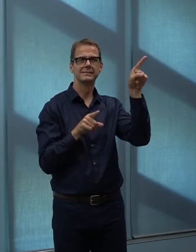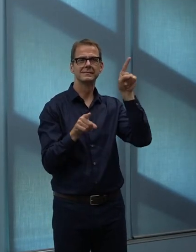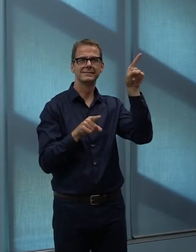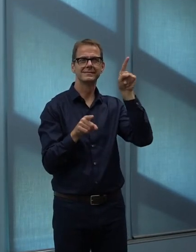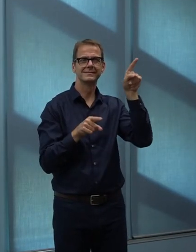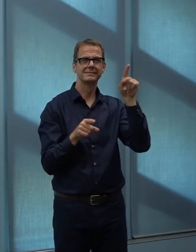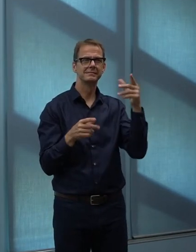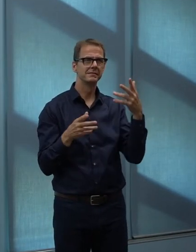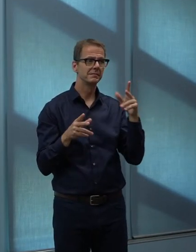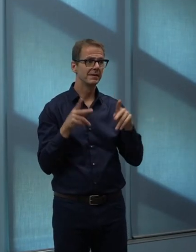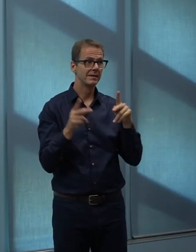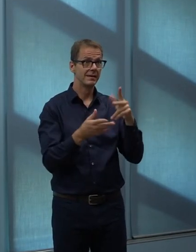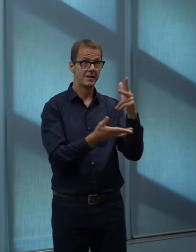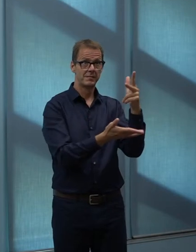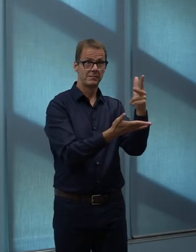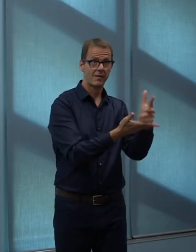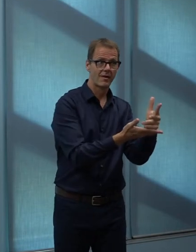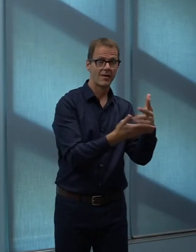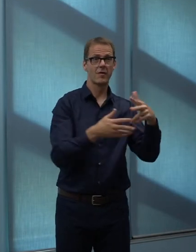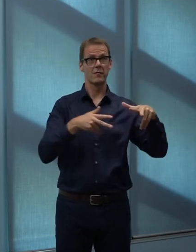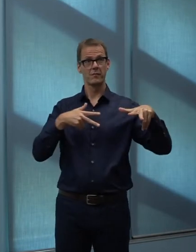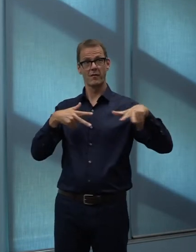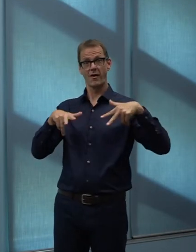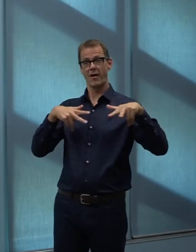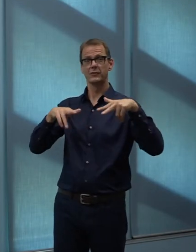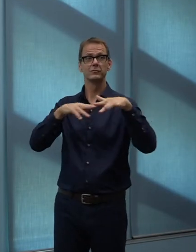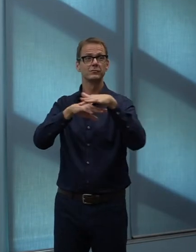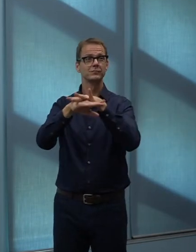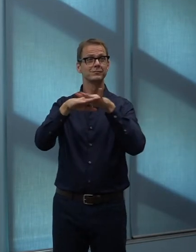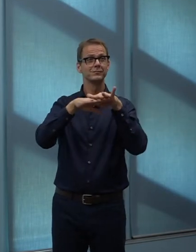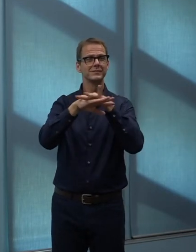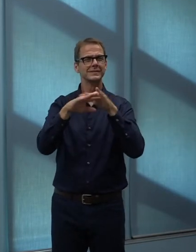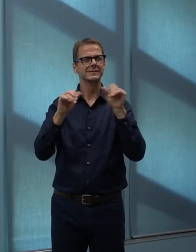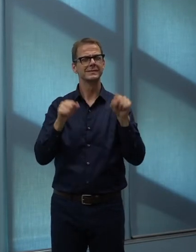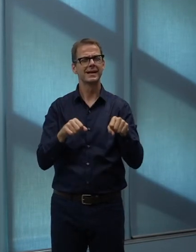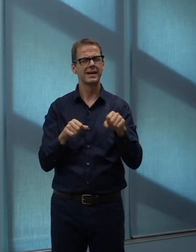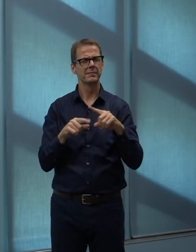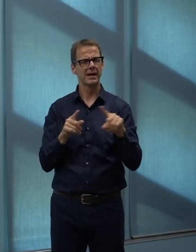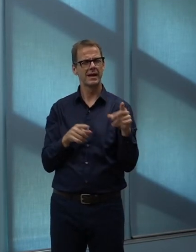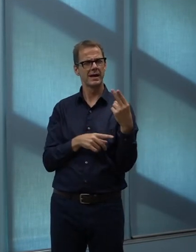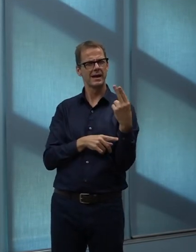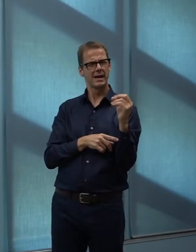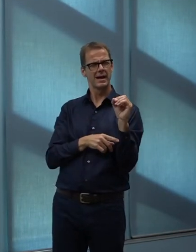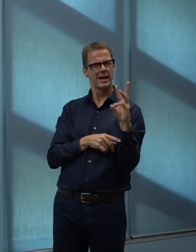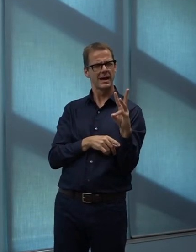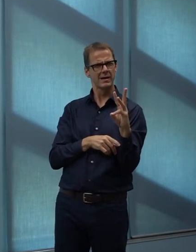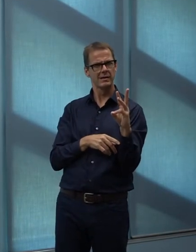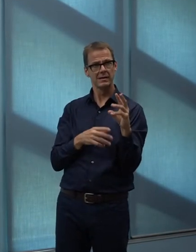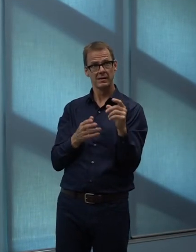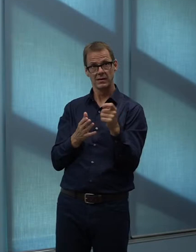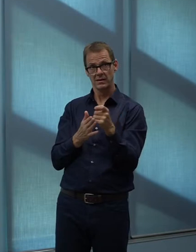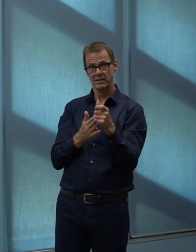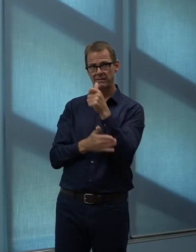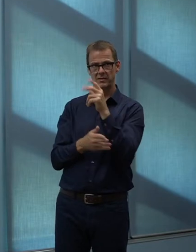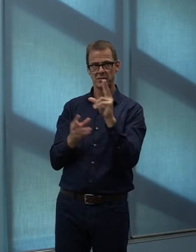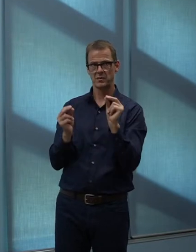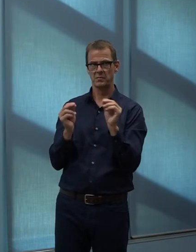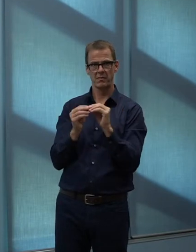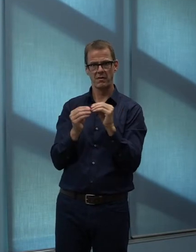the city's not looking to compel a different form of development